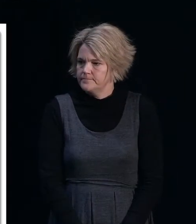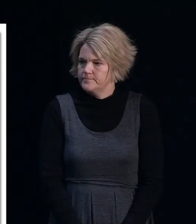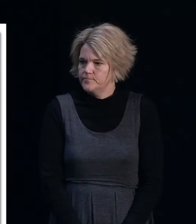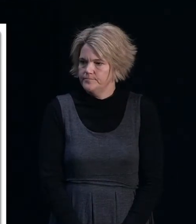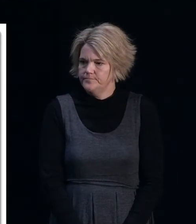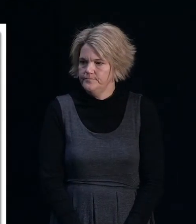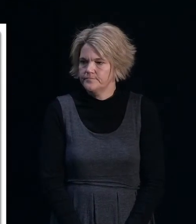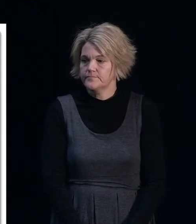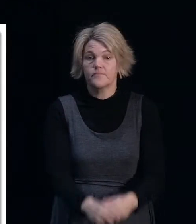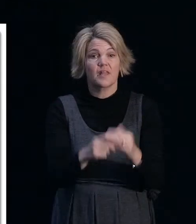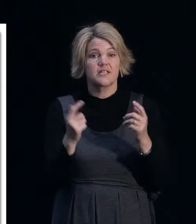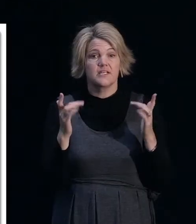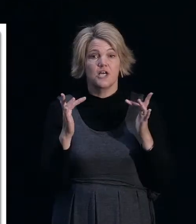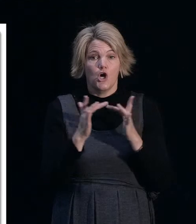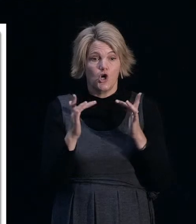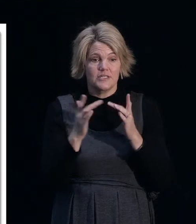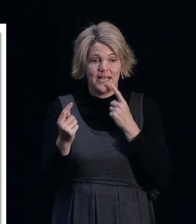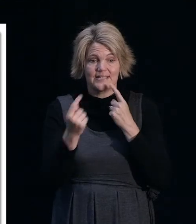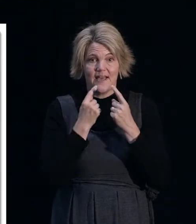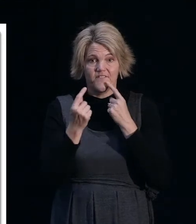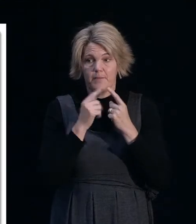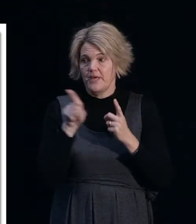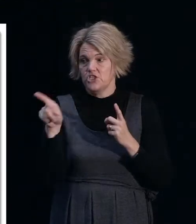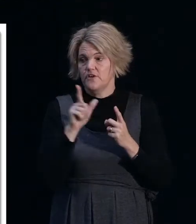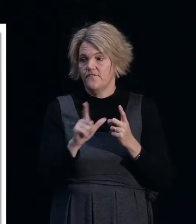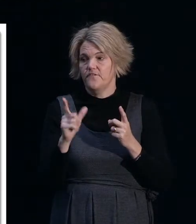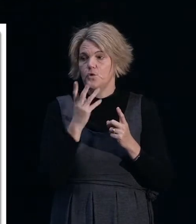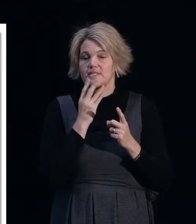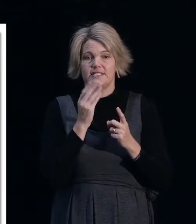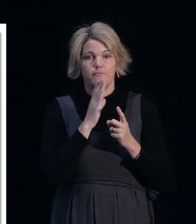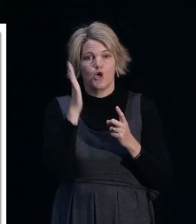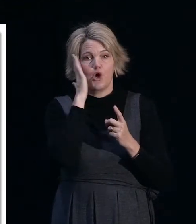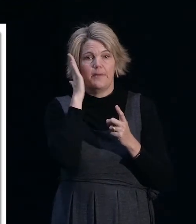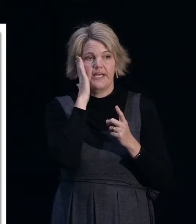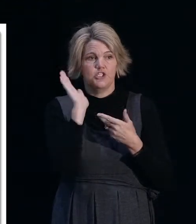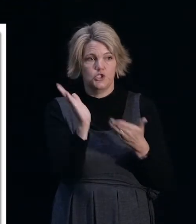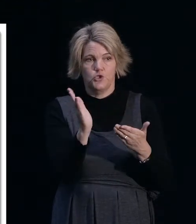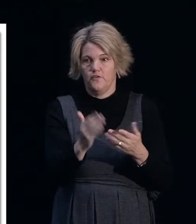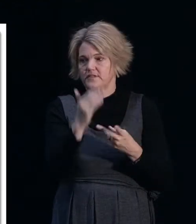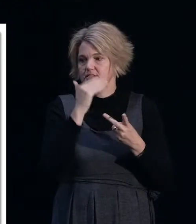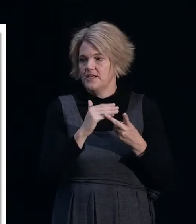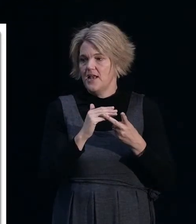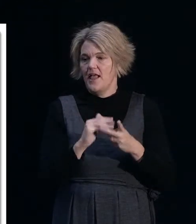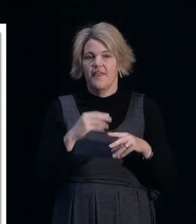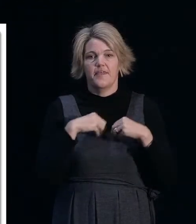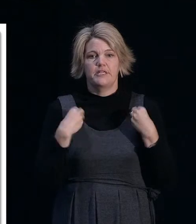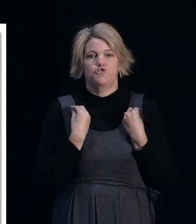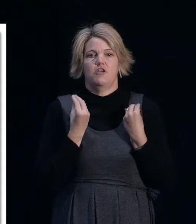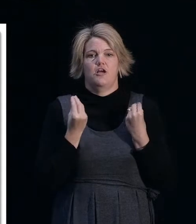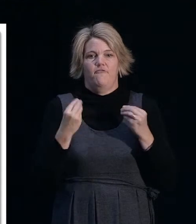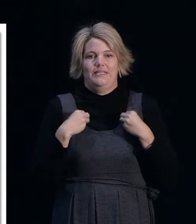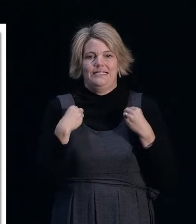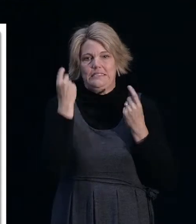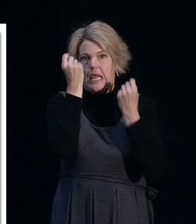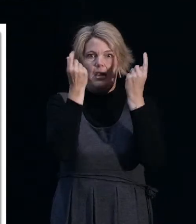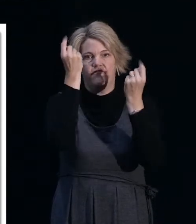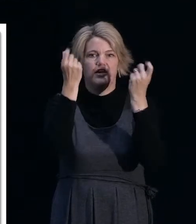And there's some contact details there in terms of the temporary accommodation service or CTAS for short. The Ministry of Business, Innovation and Employment. We've got